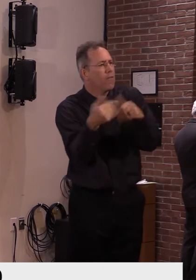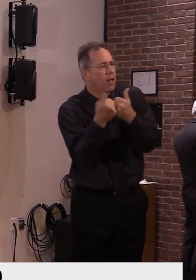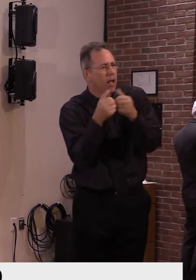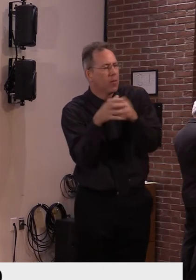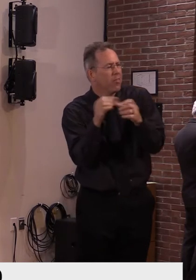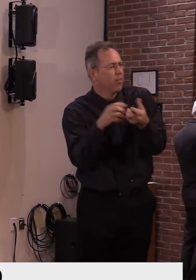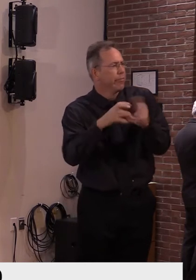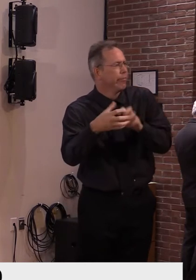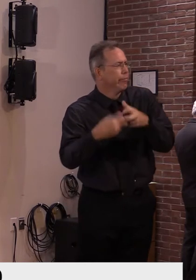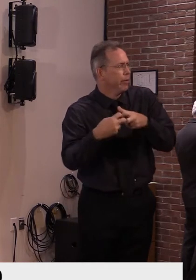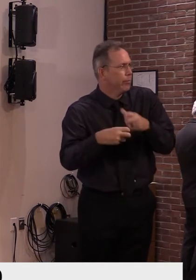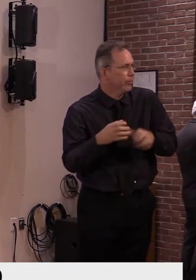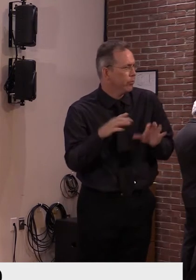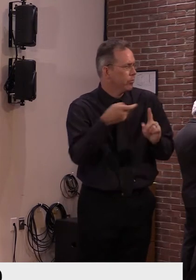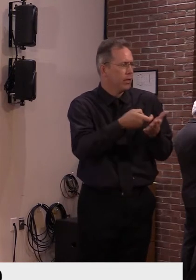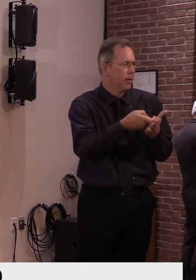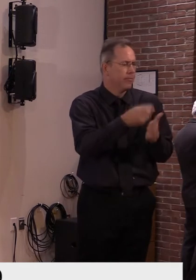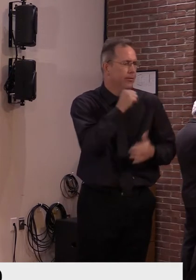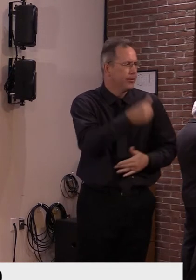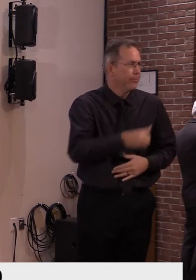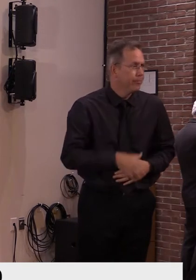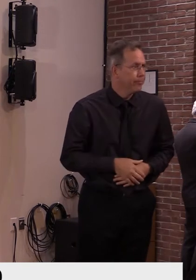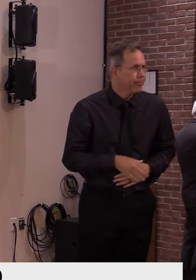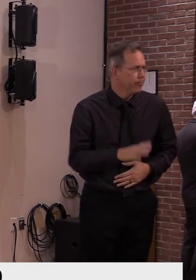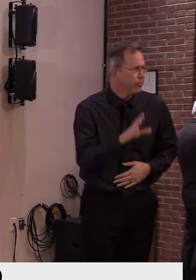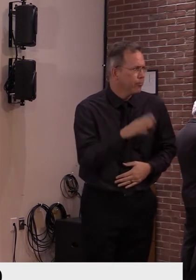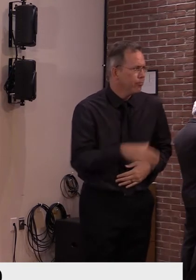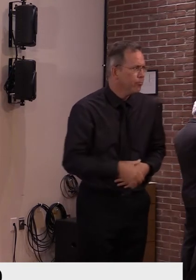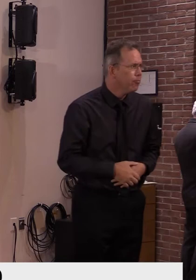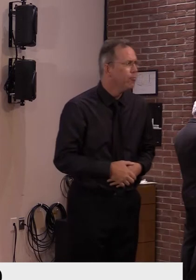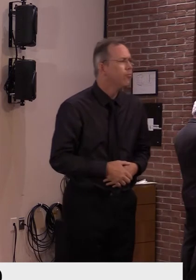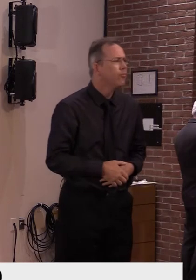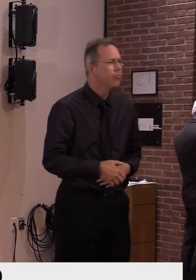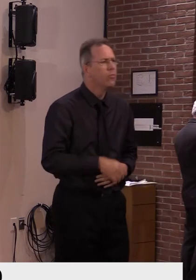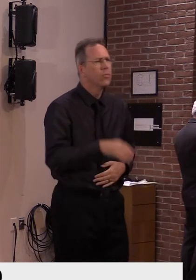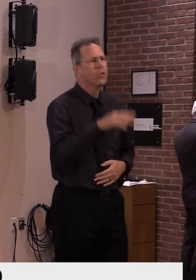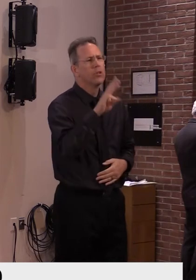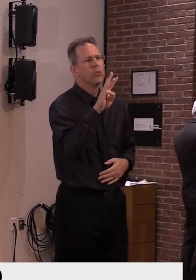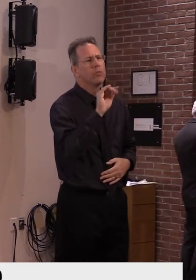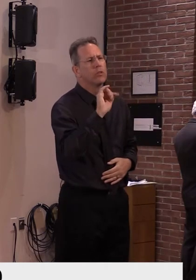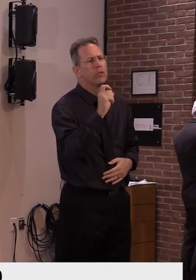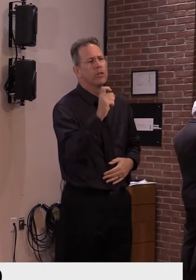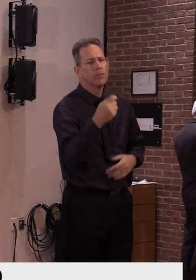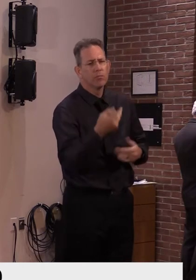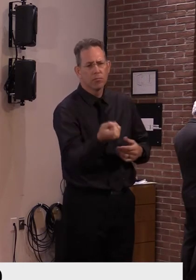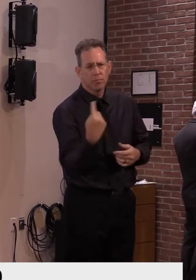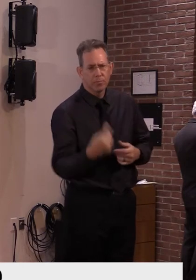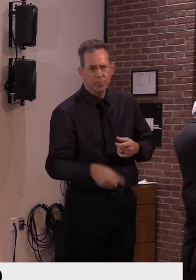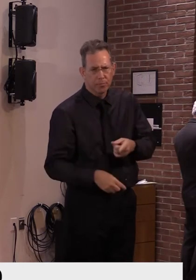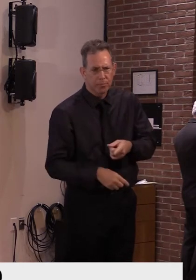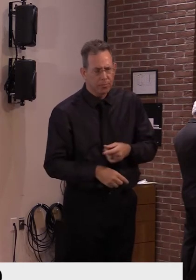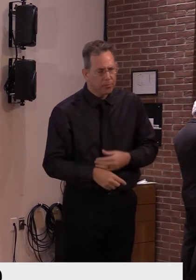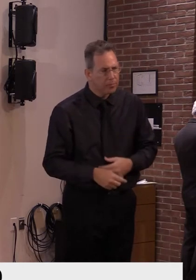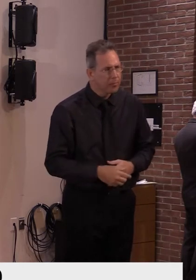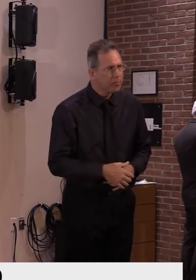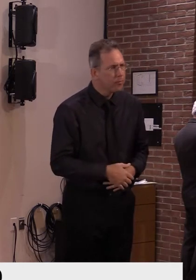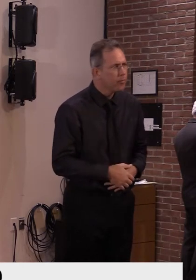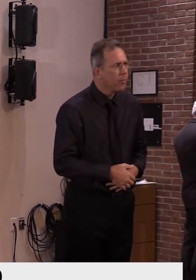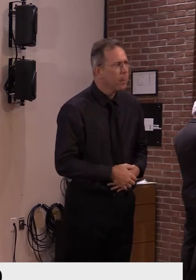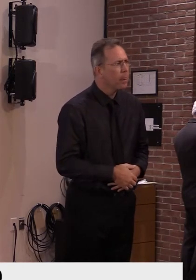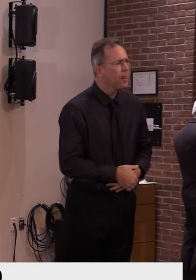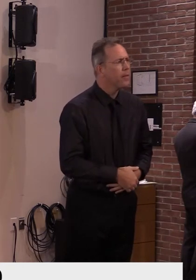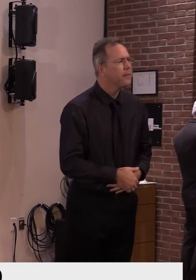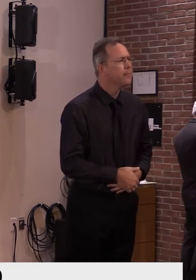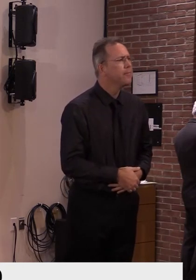Uh, Dr. Levine, we've been hearing that the, uh, pharmacies that you're assessing have been quite busy. is big demand for them. Um, is there any, uh,